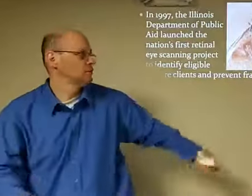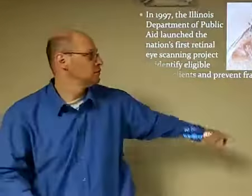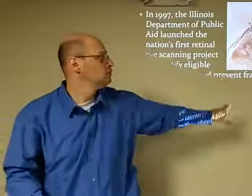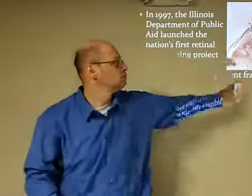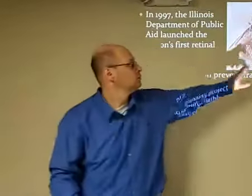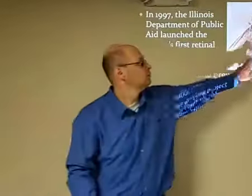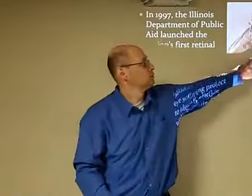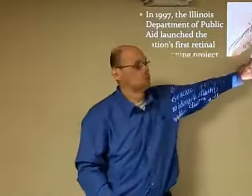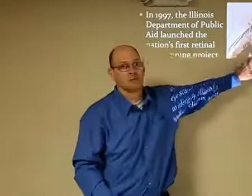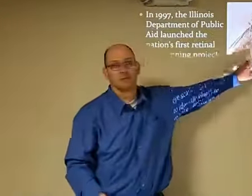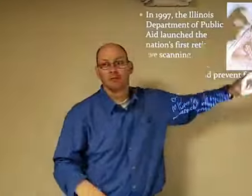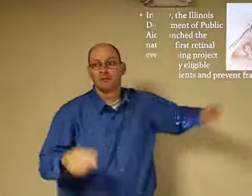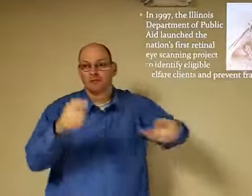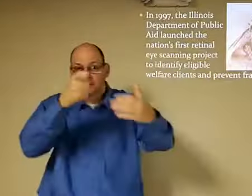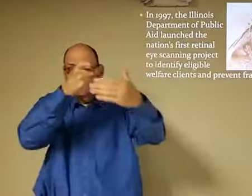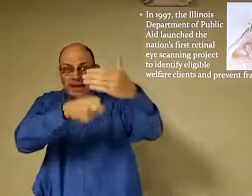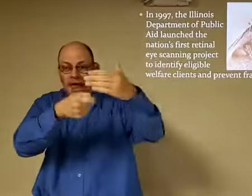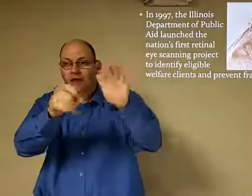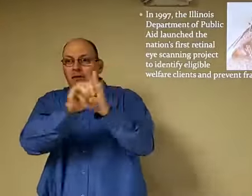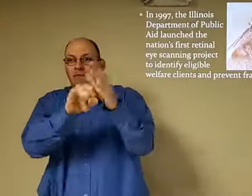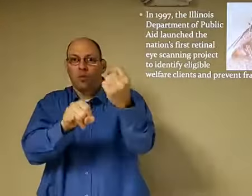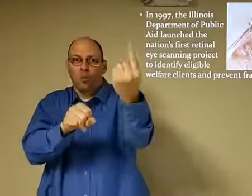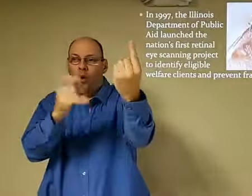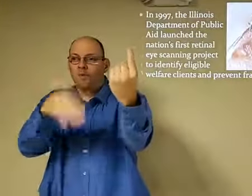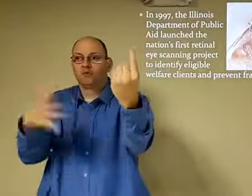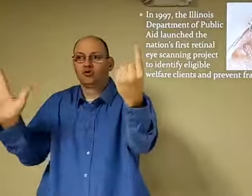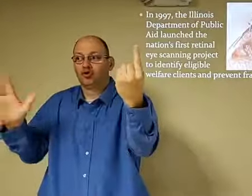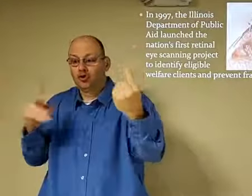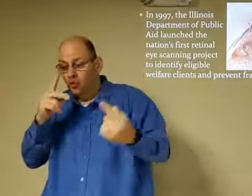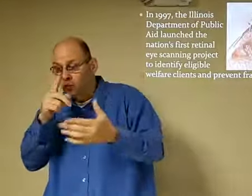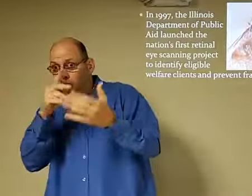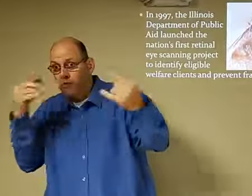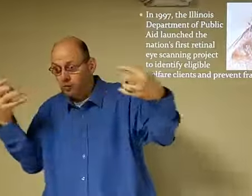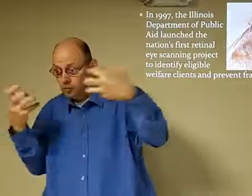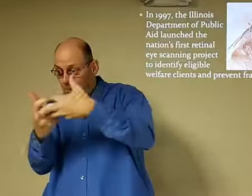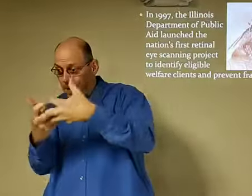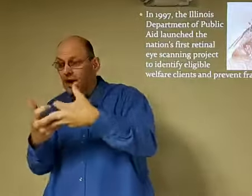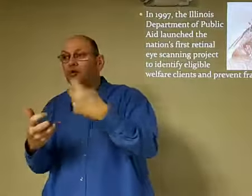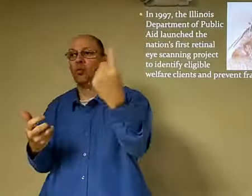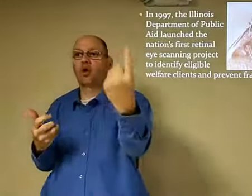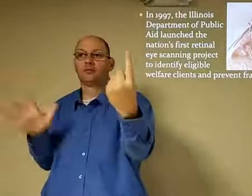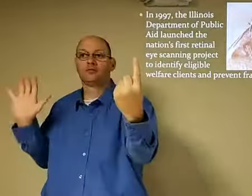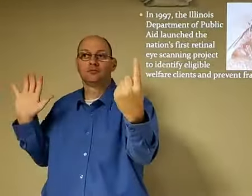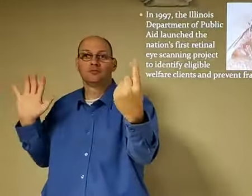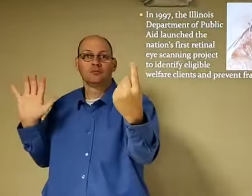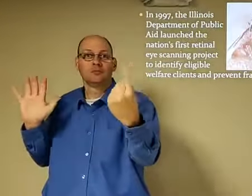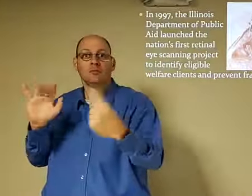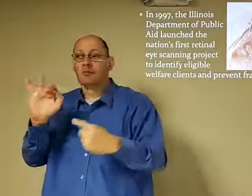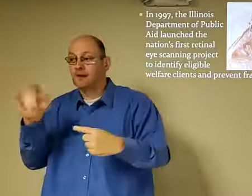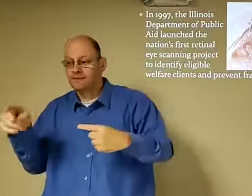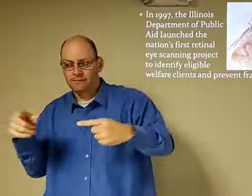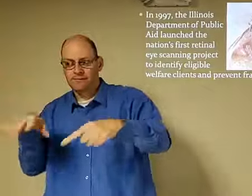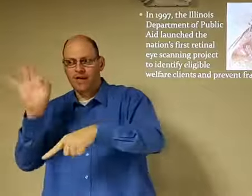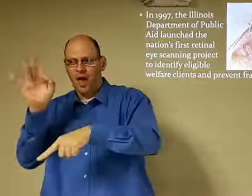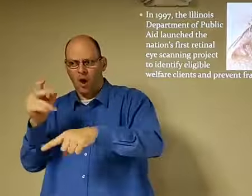back in 97, this was developed, this project to help prevent fraud.